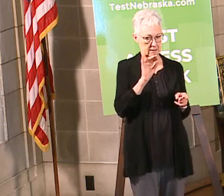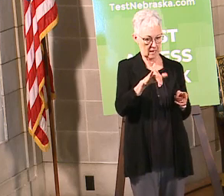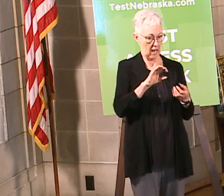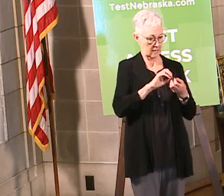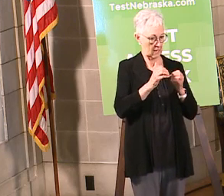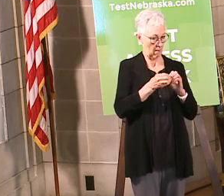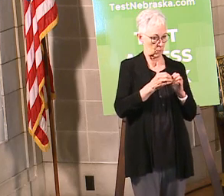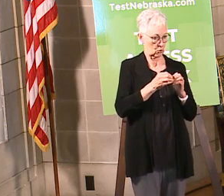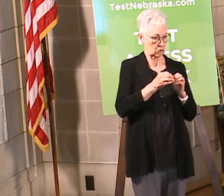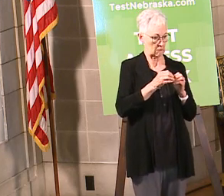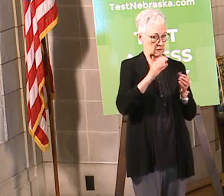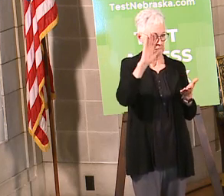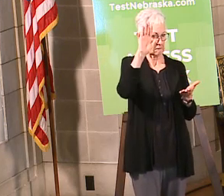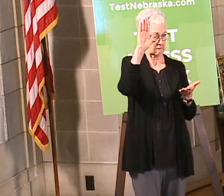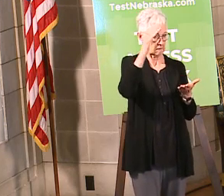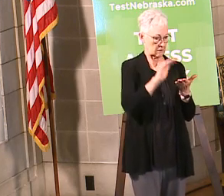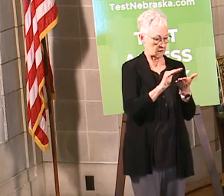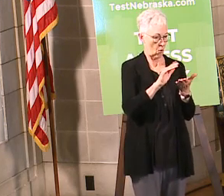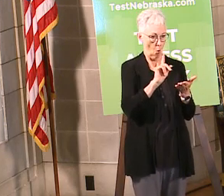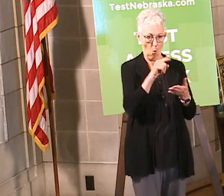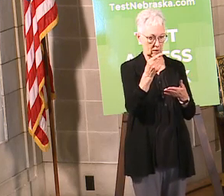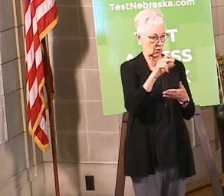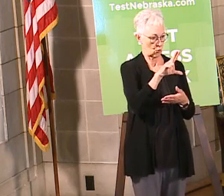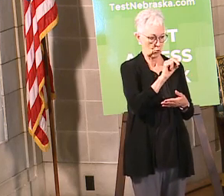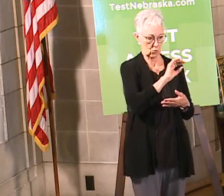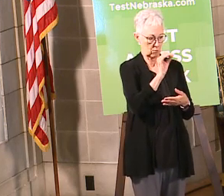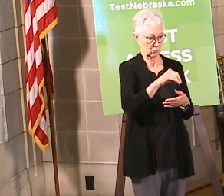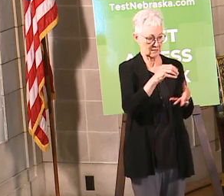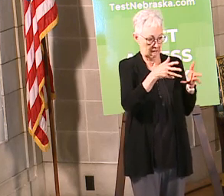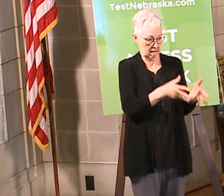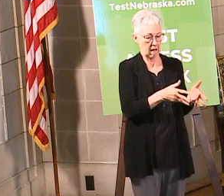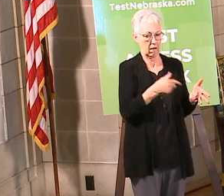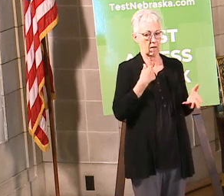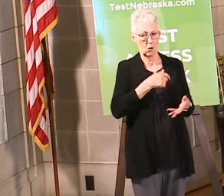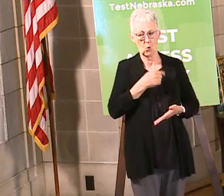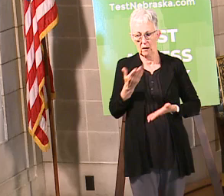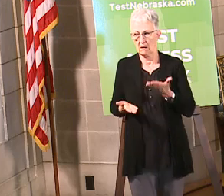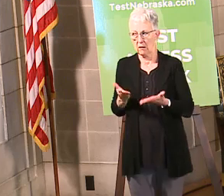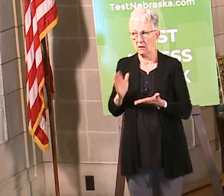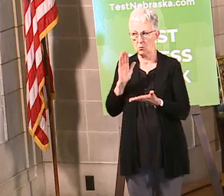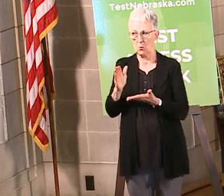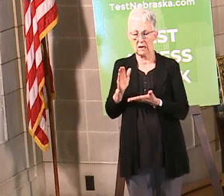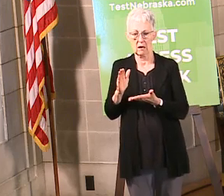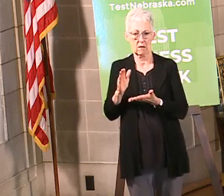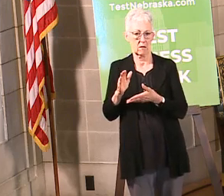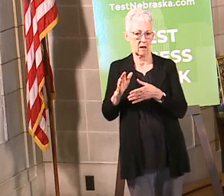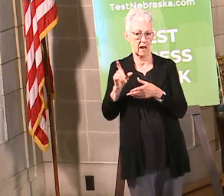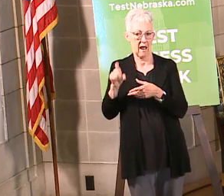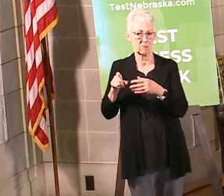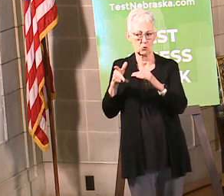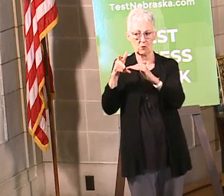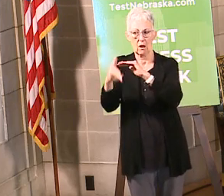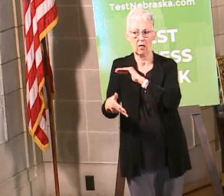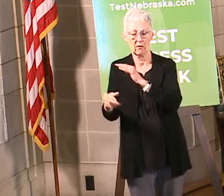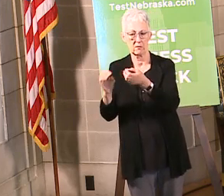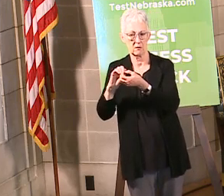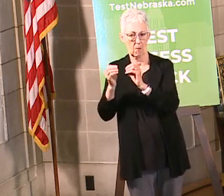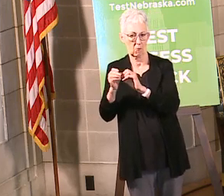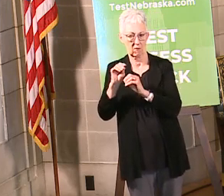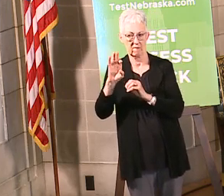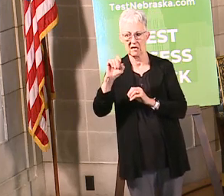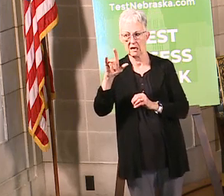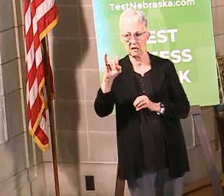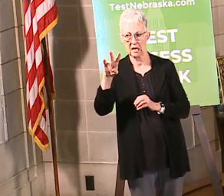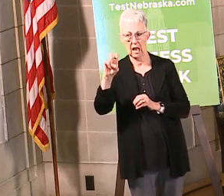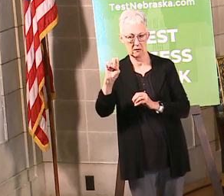they've been great about this they they did not ramp up right away they ramped up very slowly and like i said watching it over this last two weeks